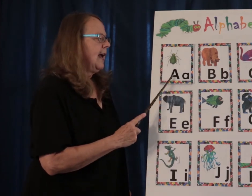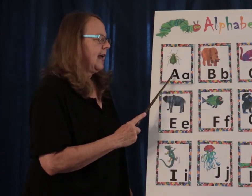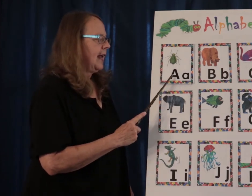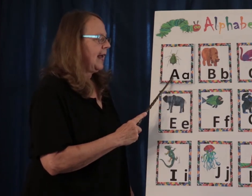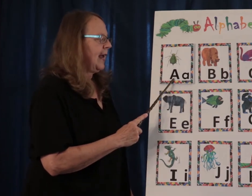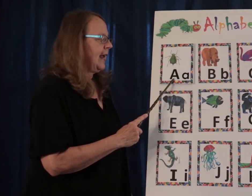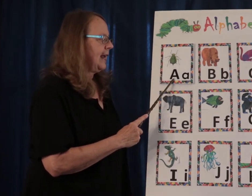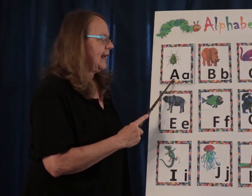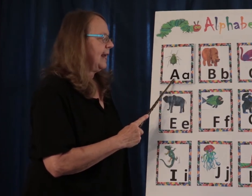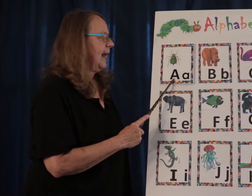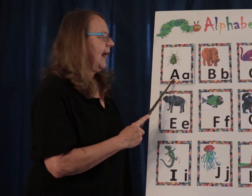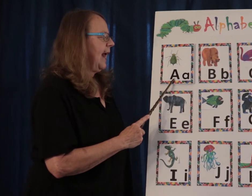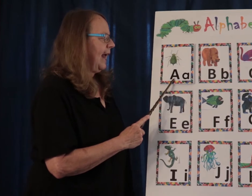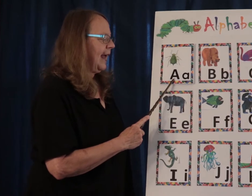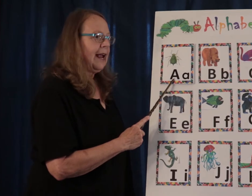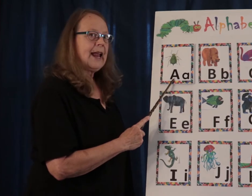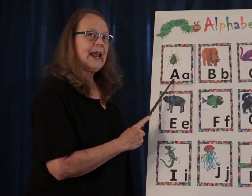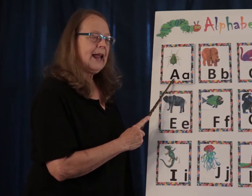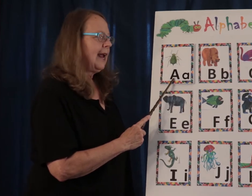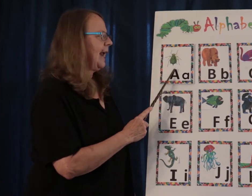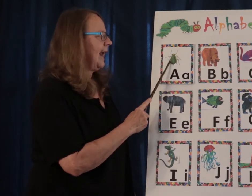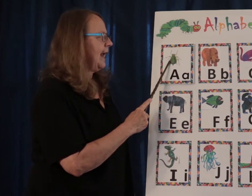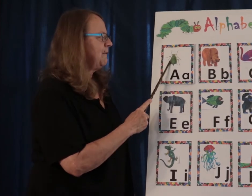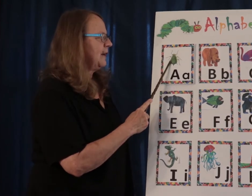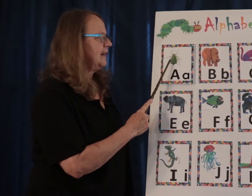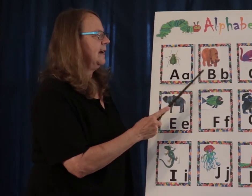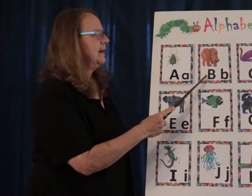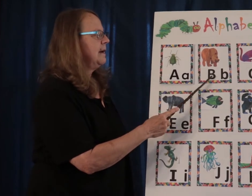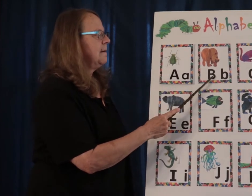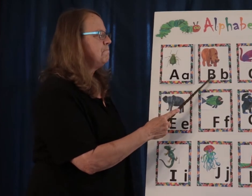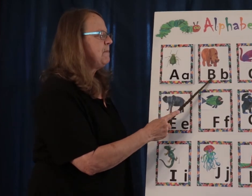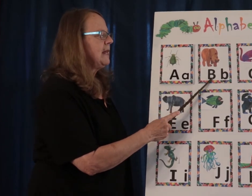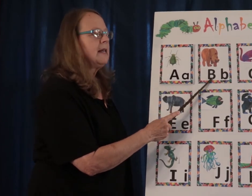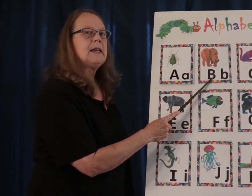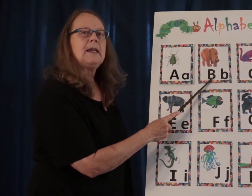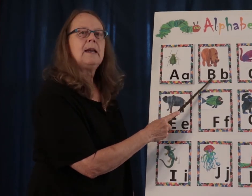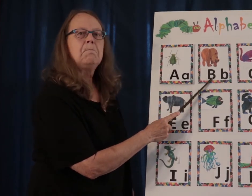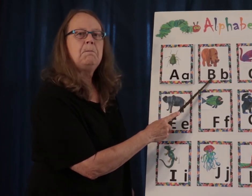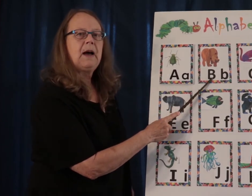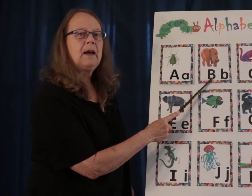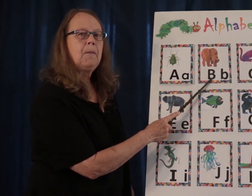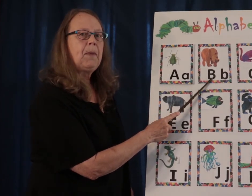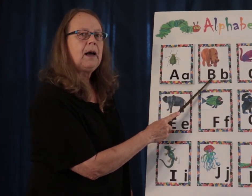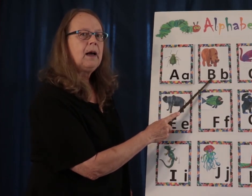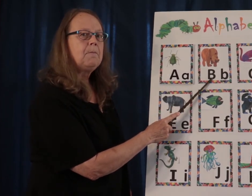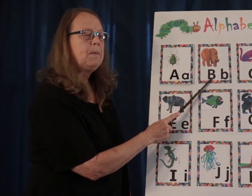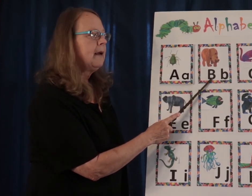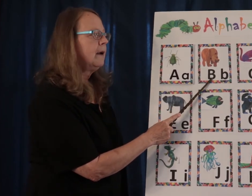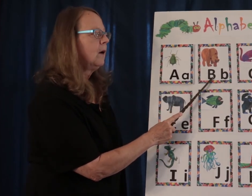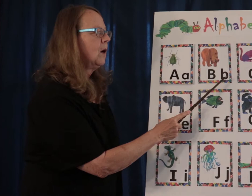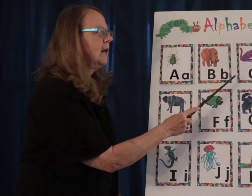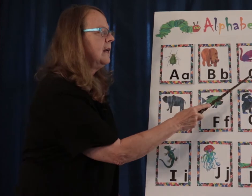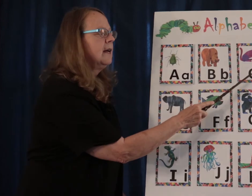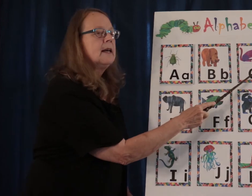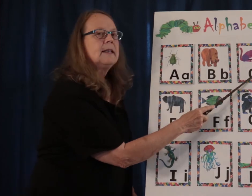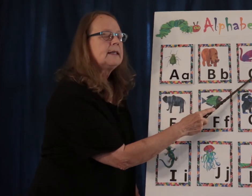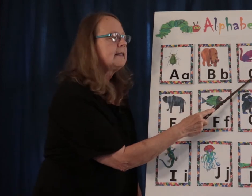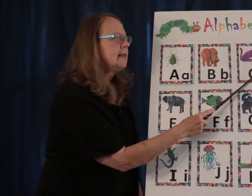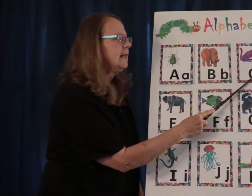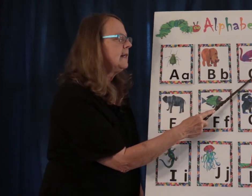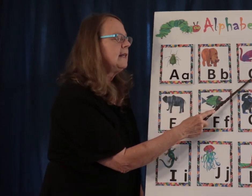A, a, a, a, aphid. B, b, b, b, bear.